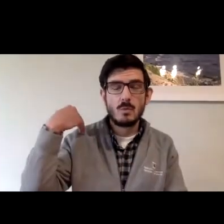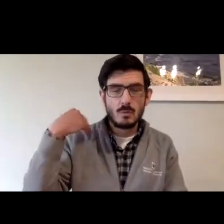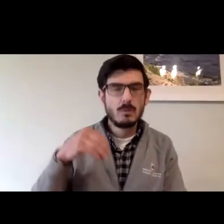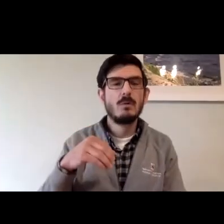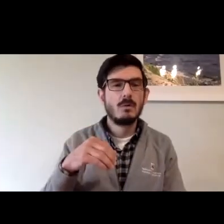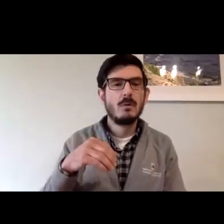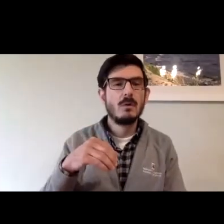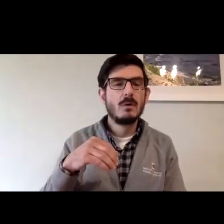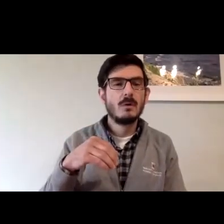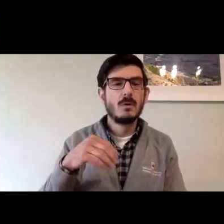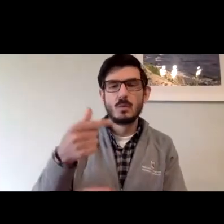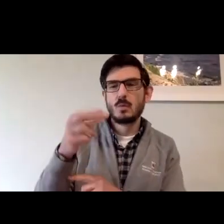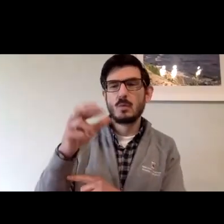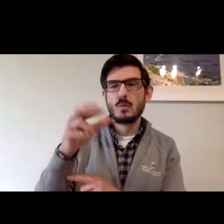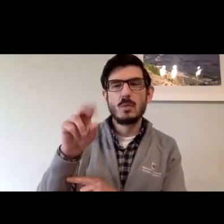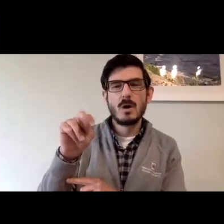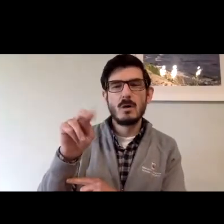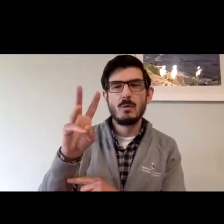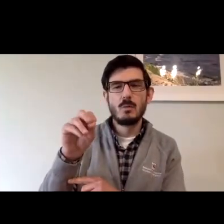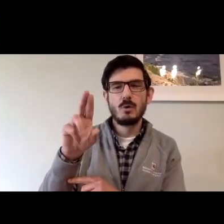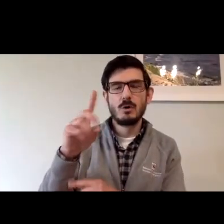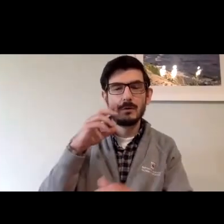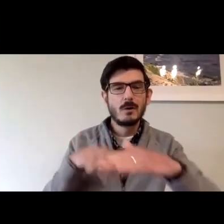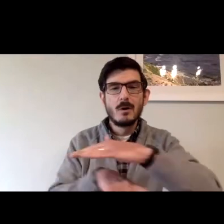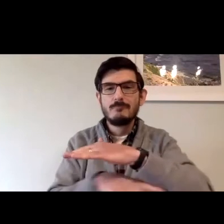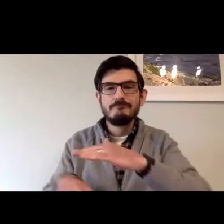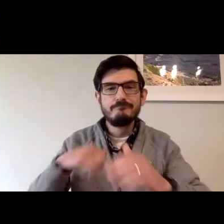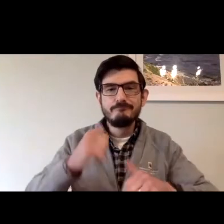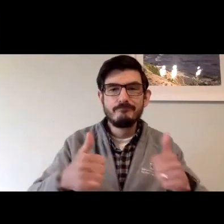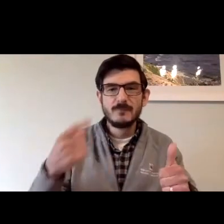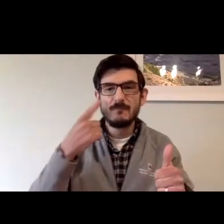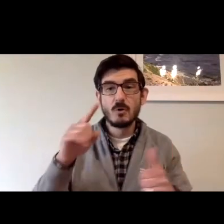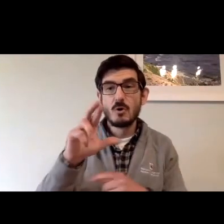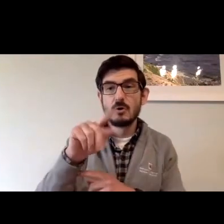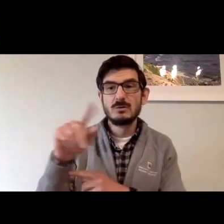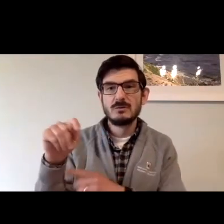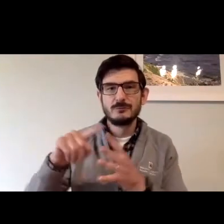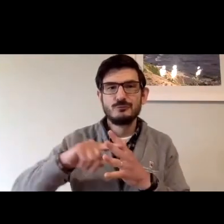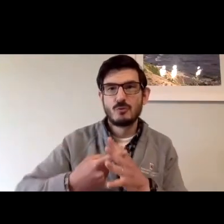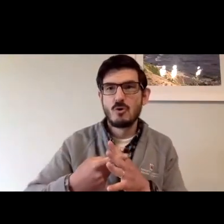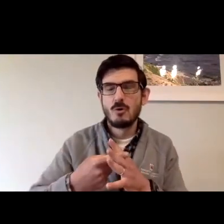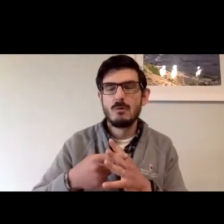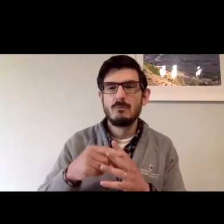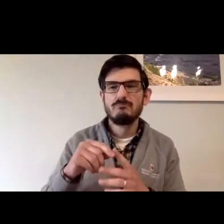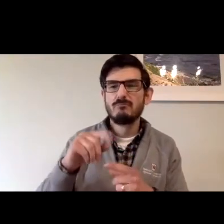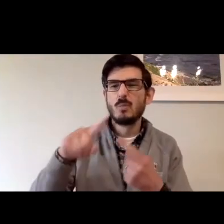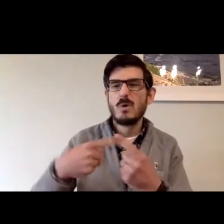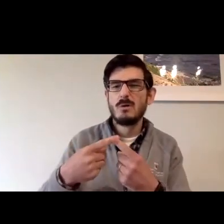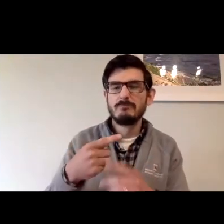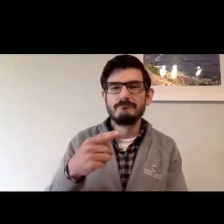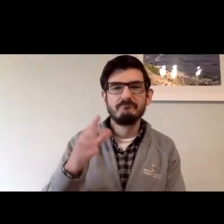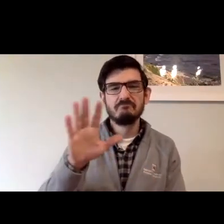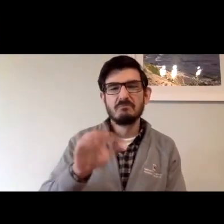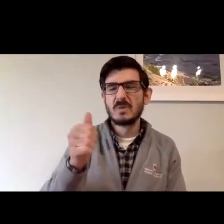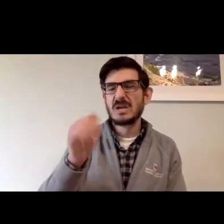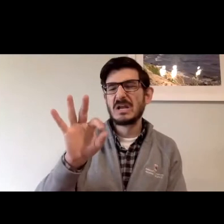Roughly 30 years ago, the groundwork had been laid for